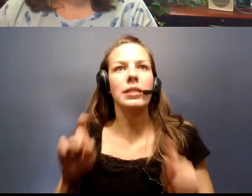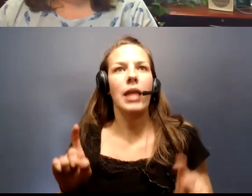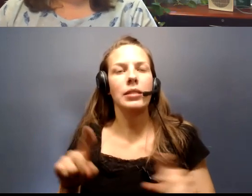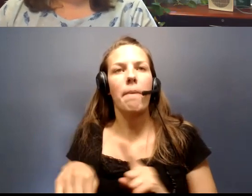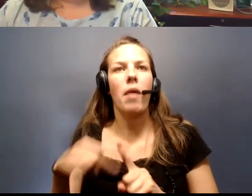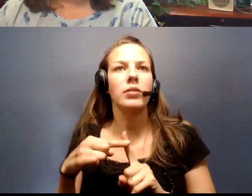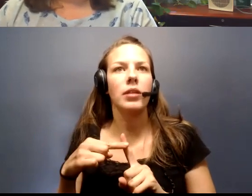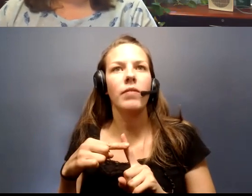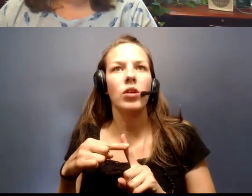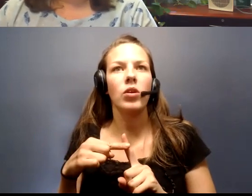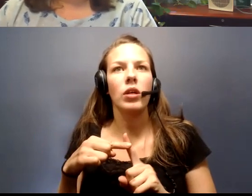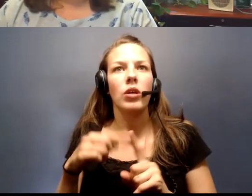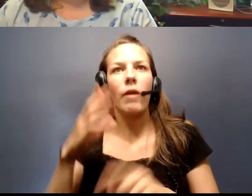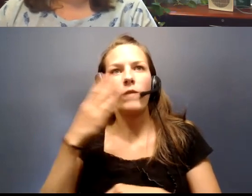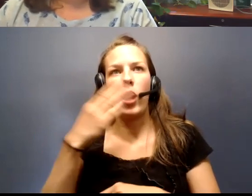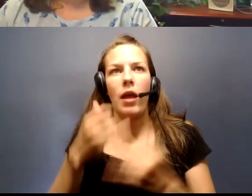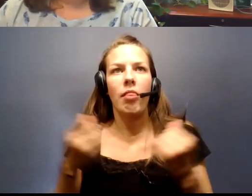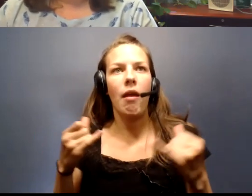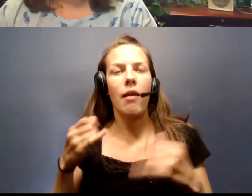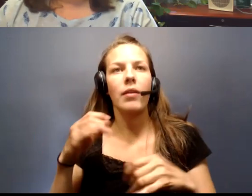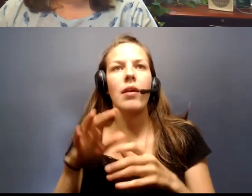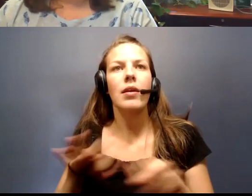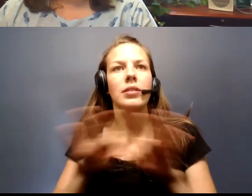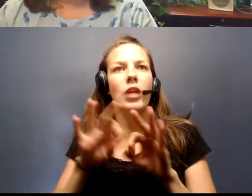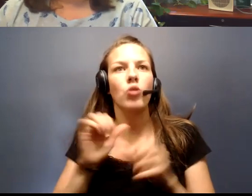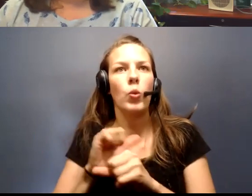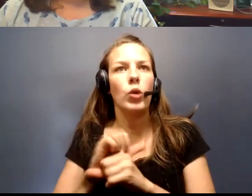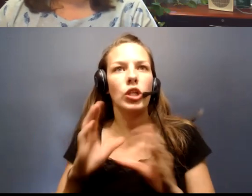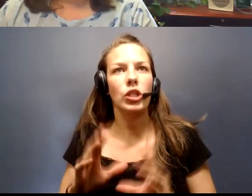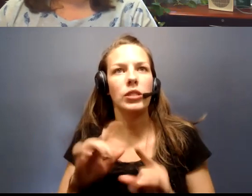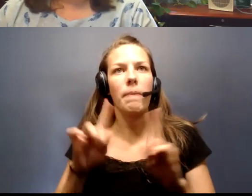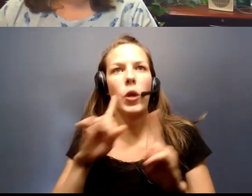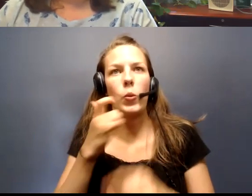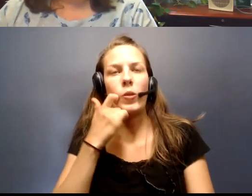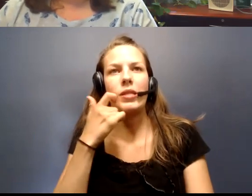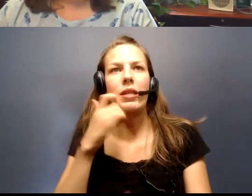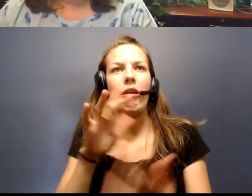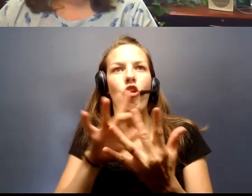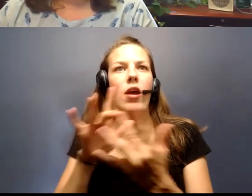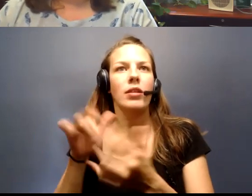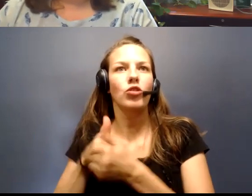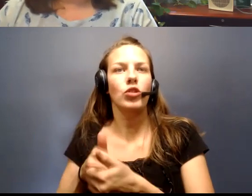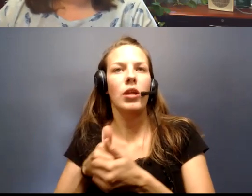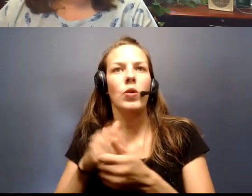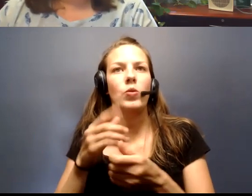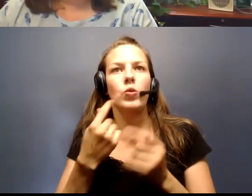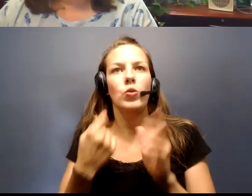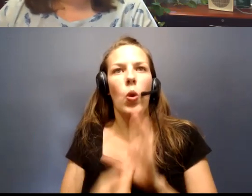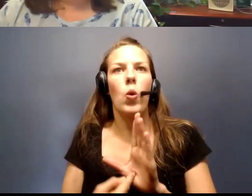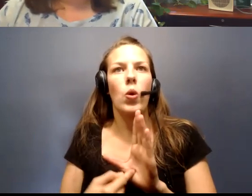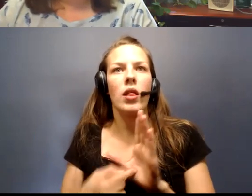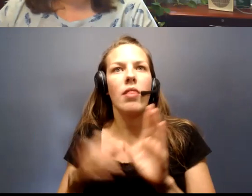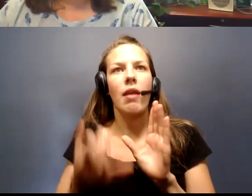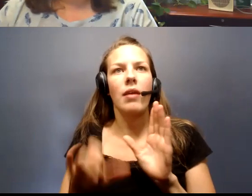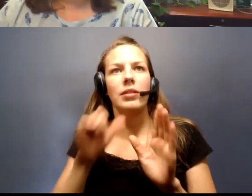were frontline essential workers, but recently, our contact tracing has revealed that